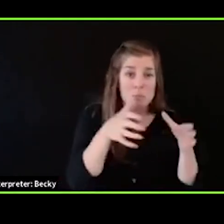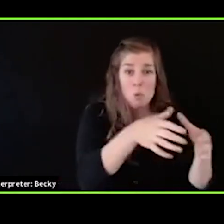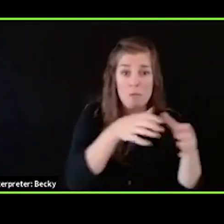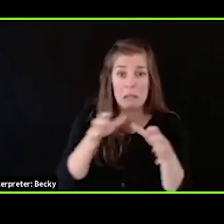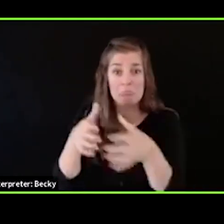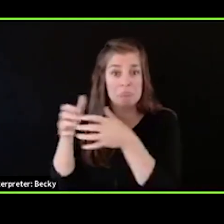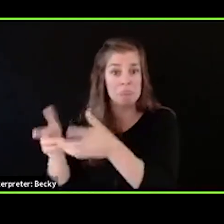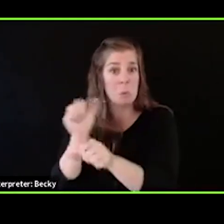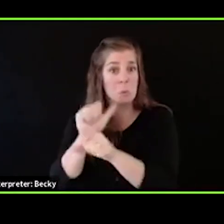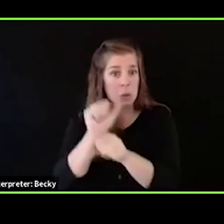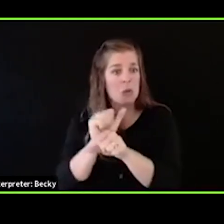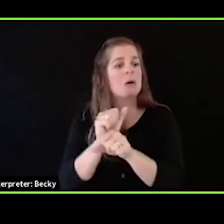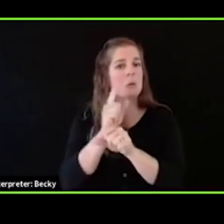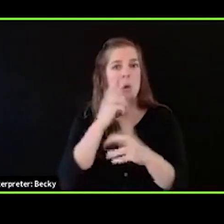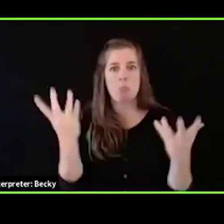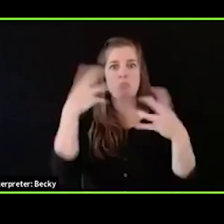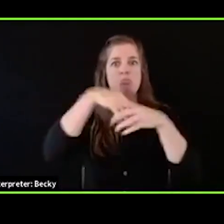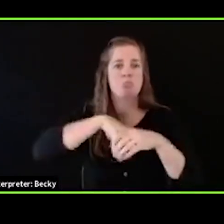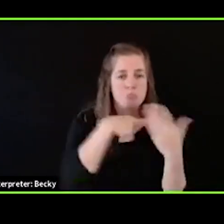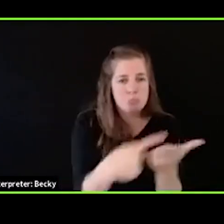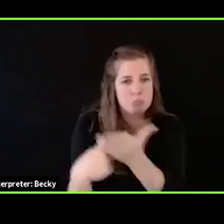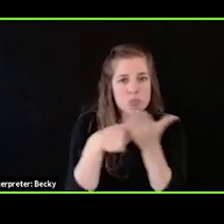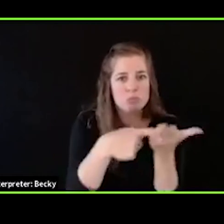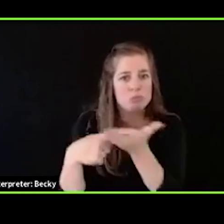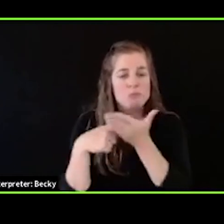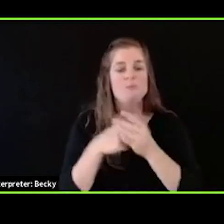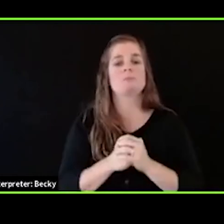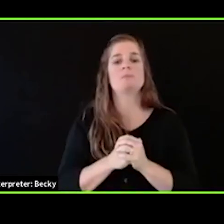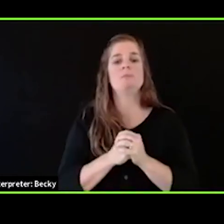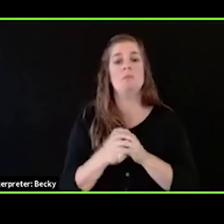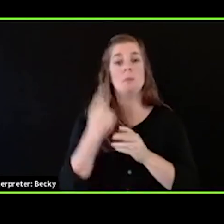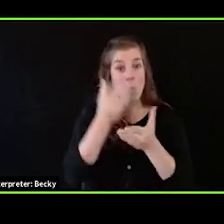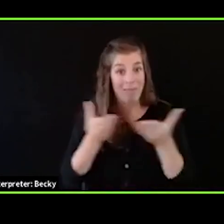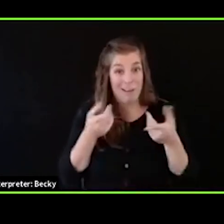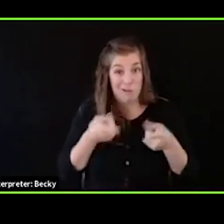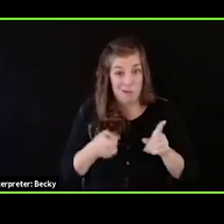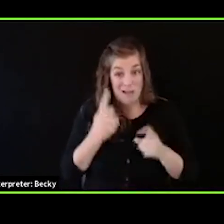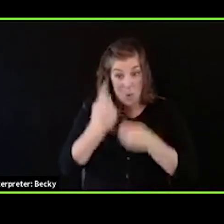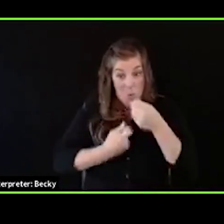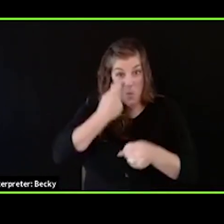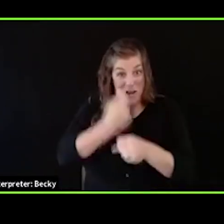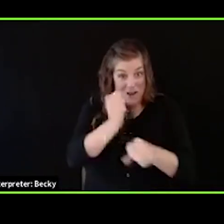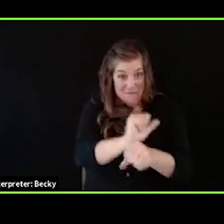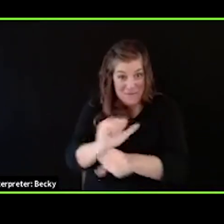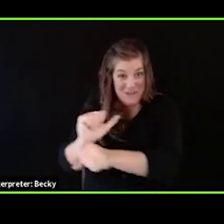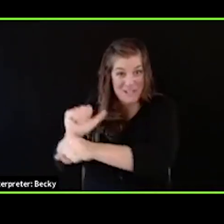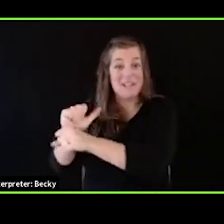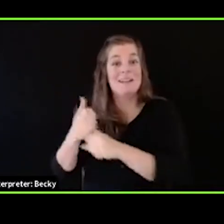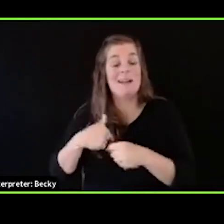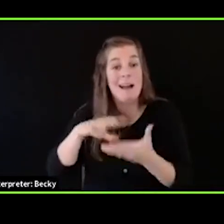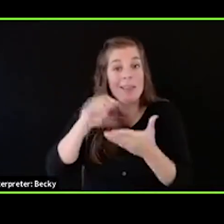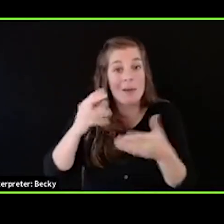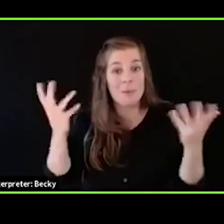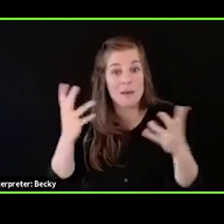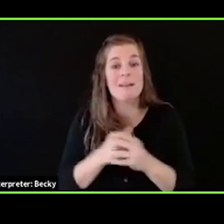on that year. And one of the things that we learned in that year and what Rockwood teaches is that for